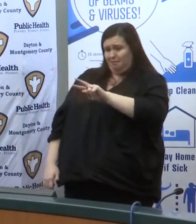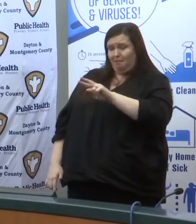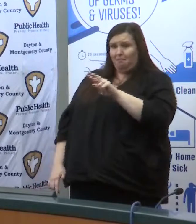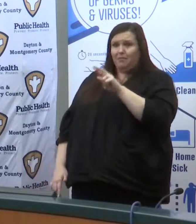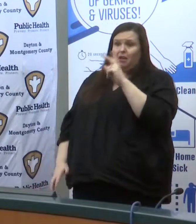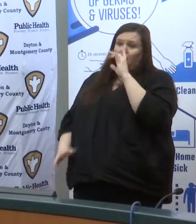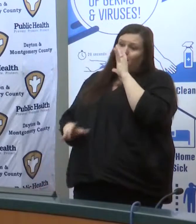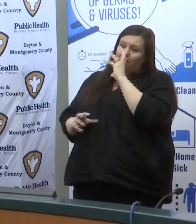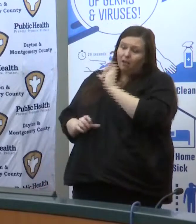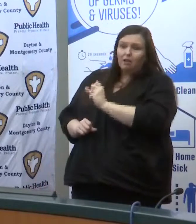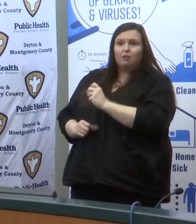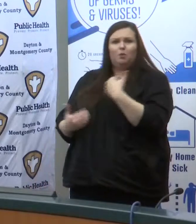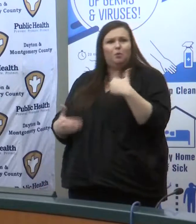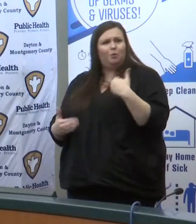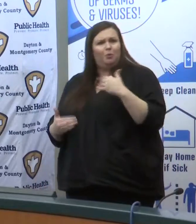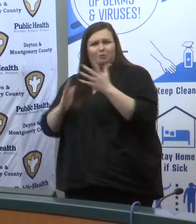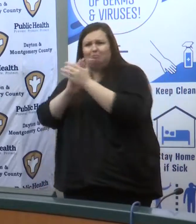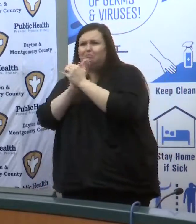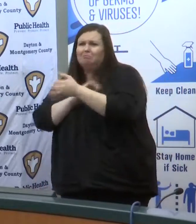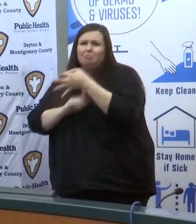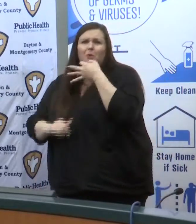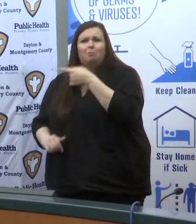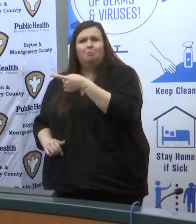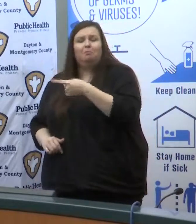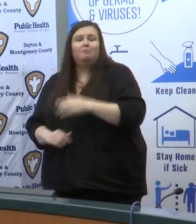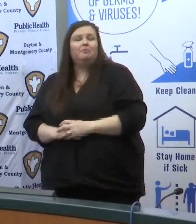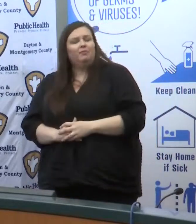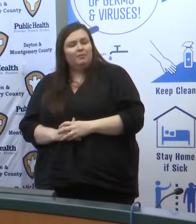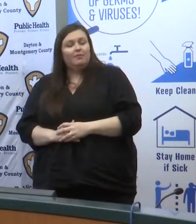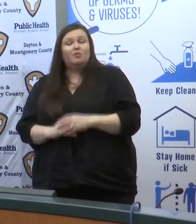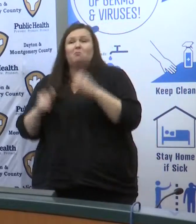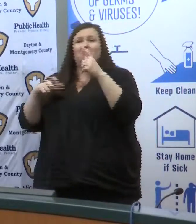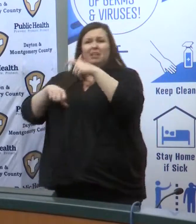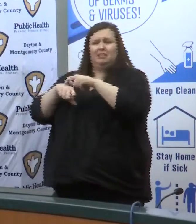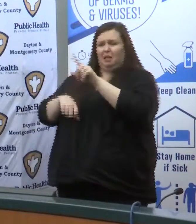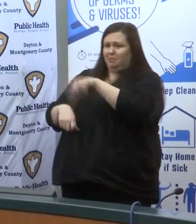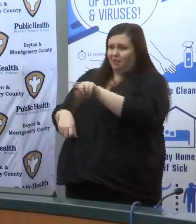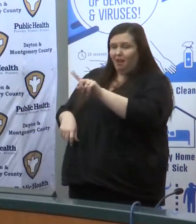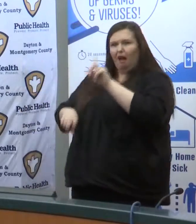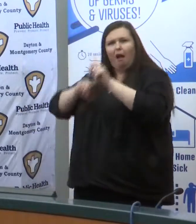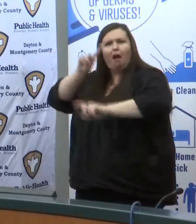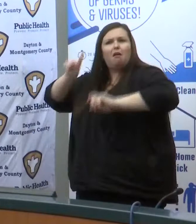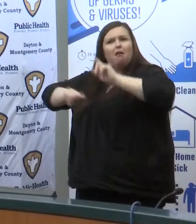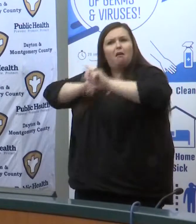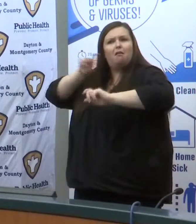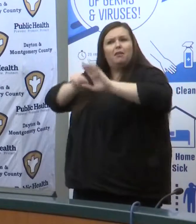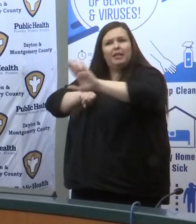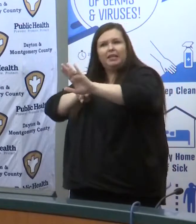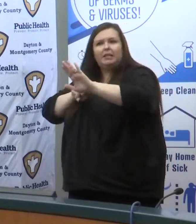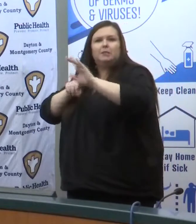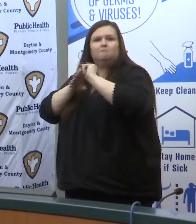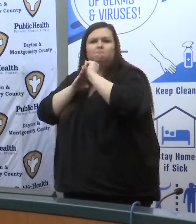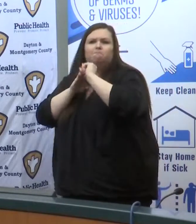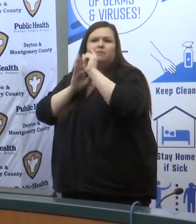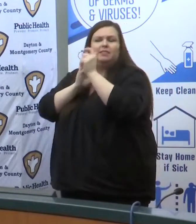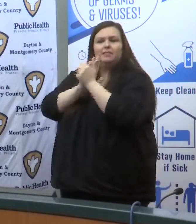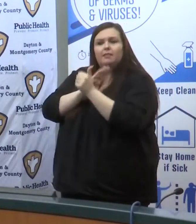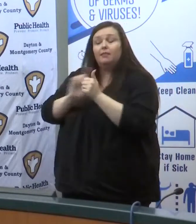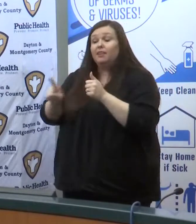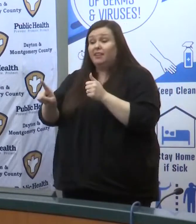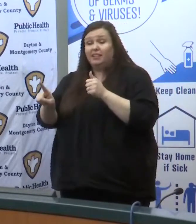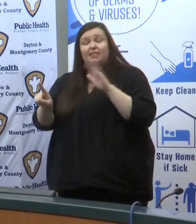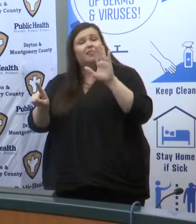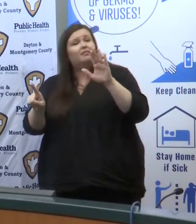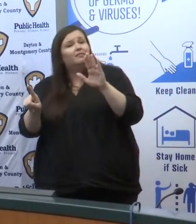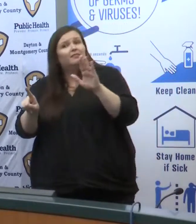perform he and his partner and I asked him many times about that and I'll never forget him telling me one day he